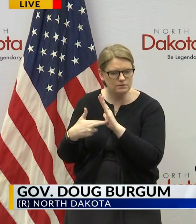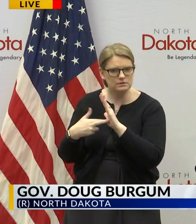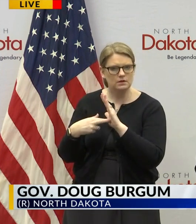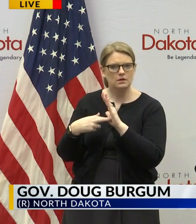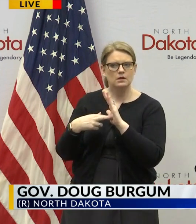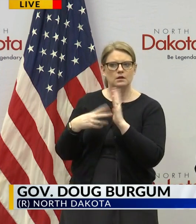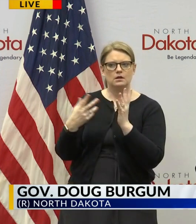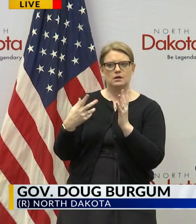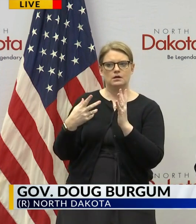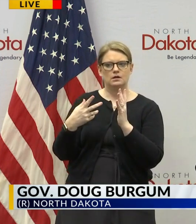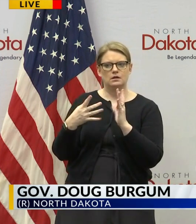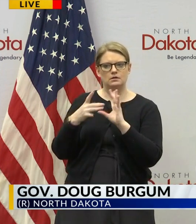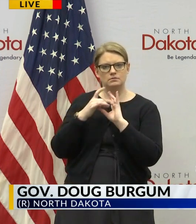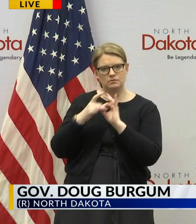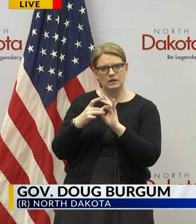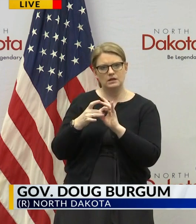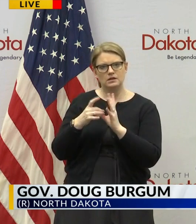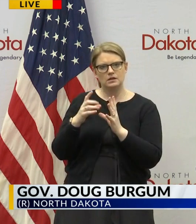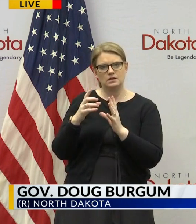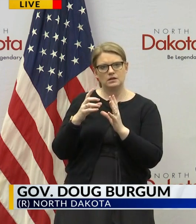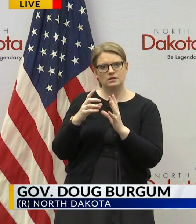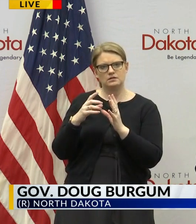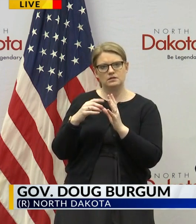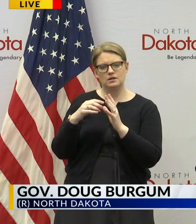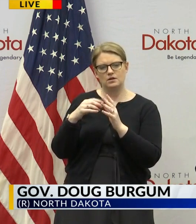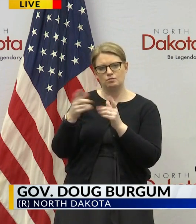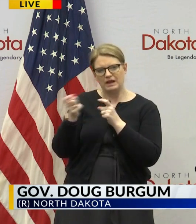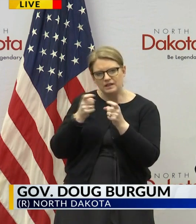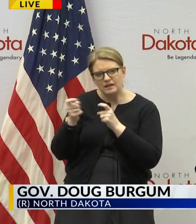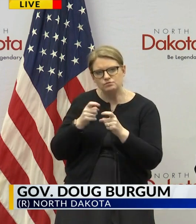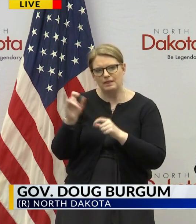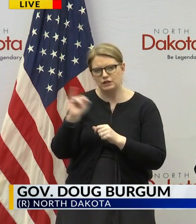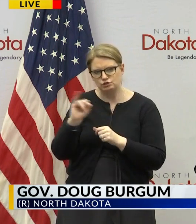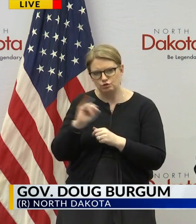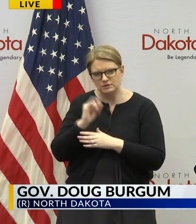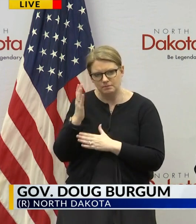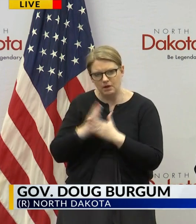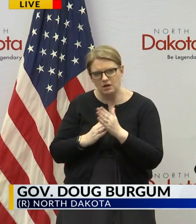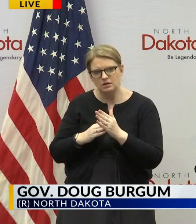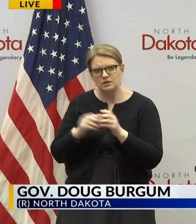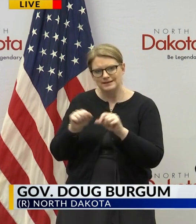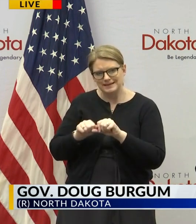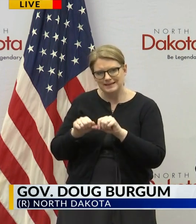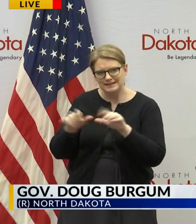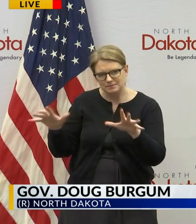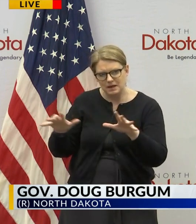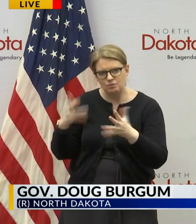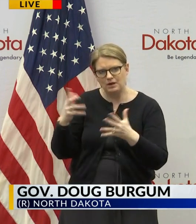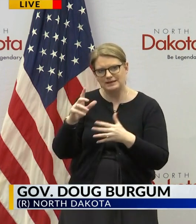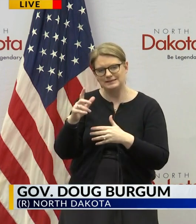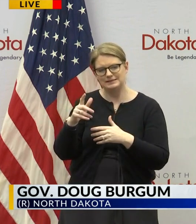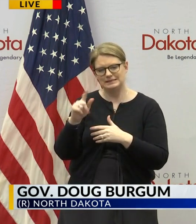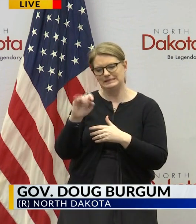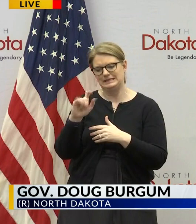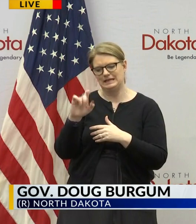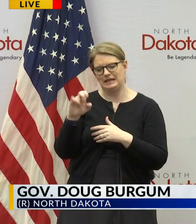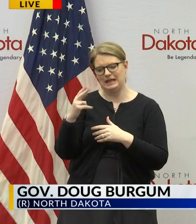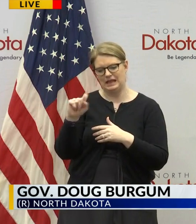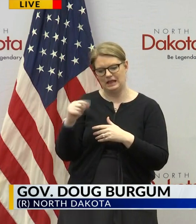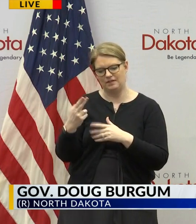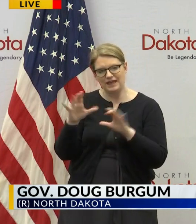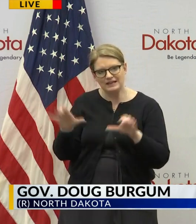deregulation on the insurance side to expand what telehealth activities could actually be reimbursed